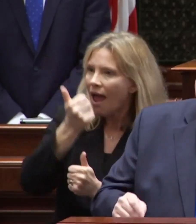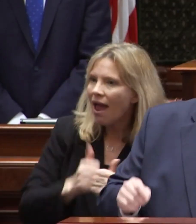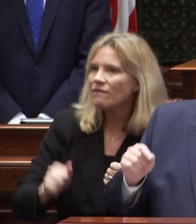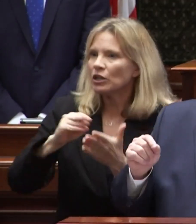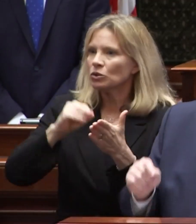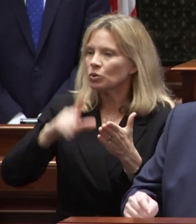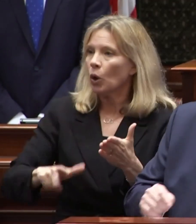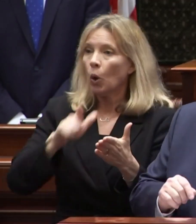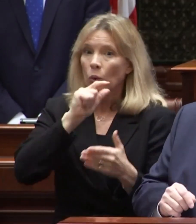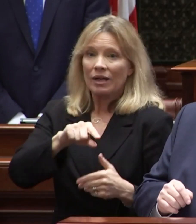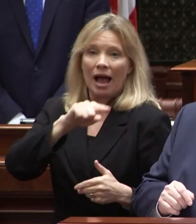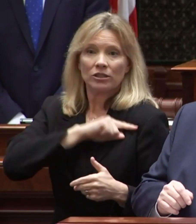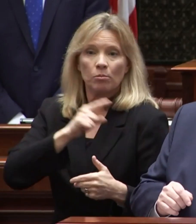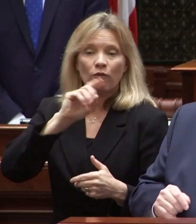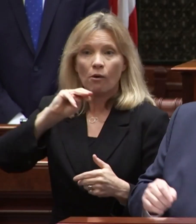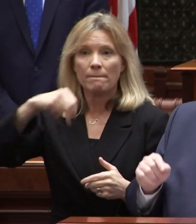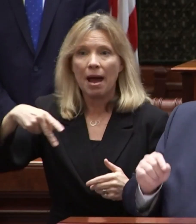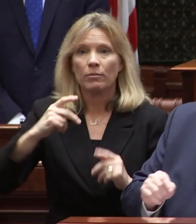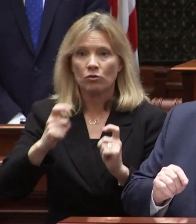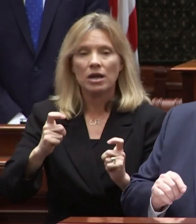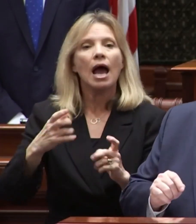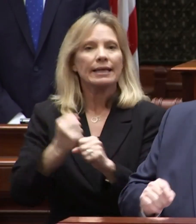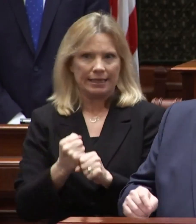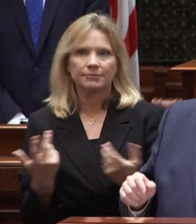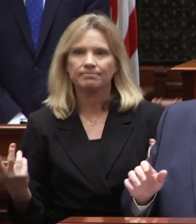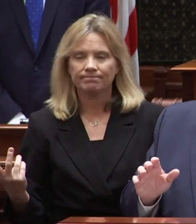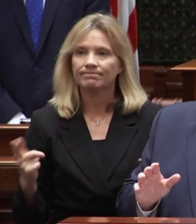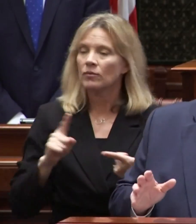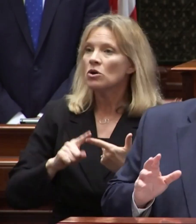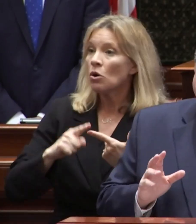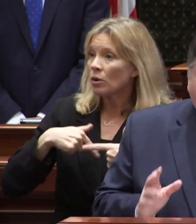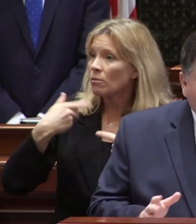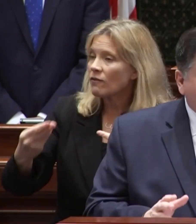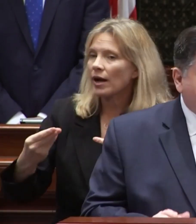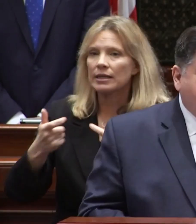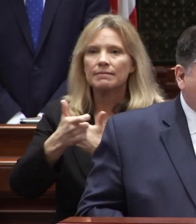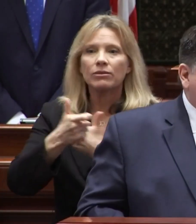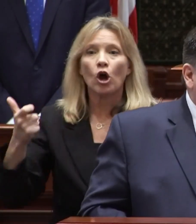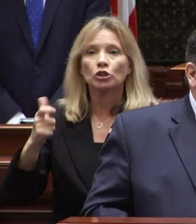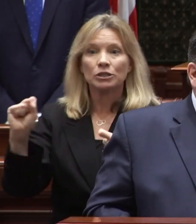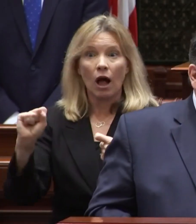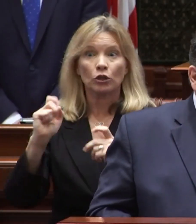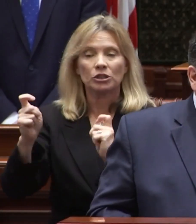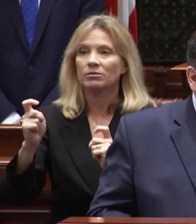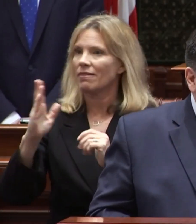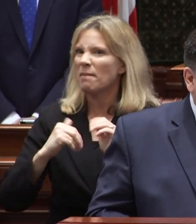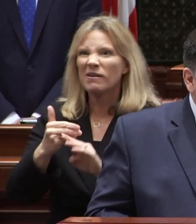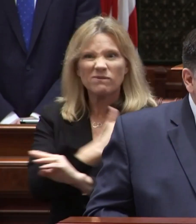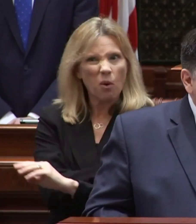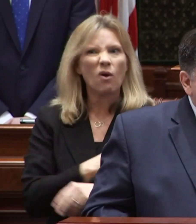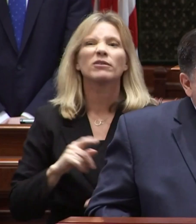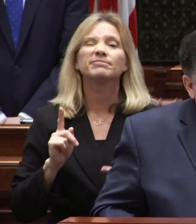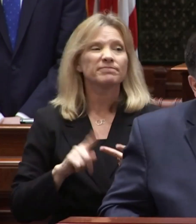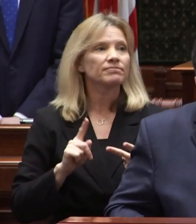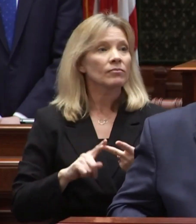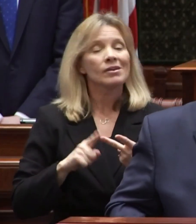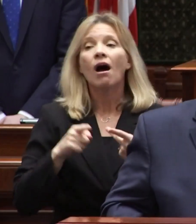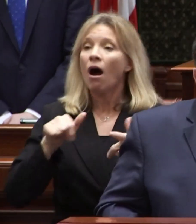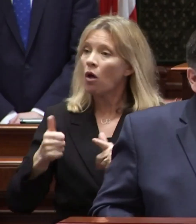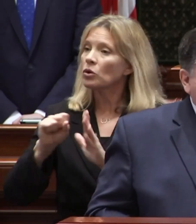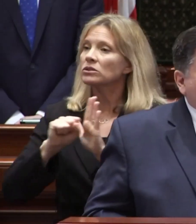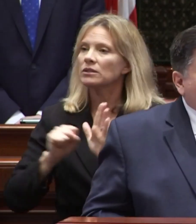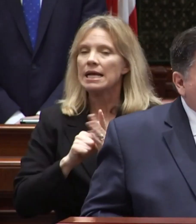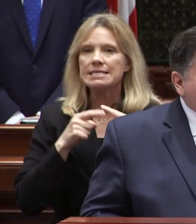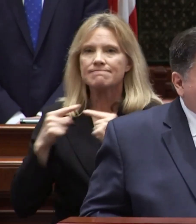single student who is eligible for map grant now gets one and we are providing larger scholarships than ever before while